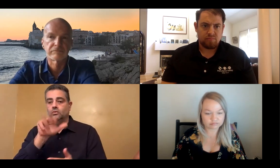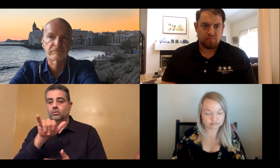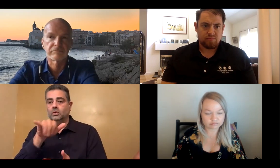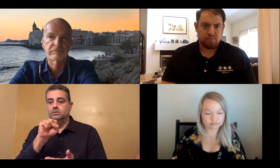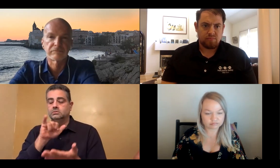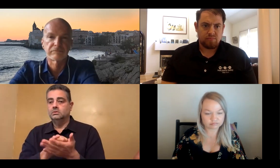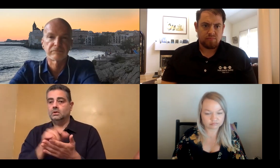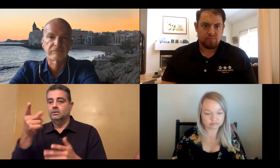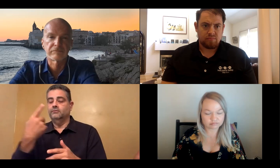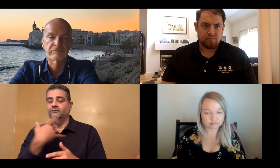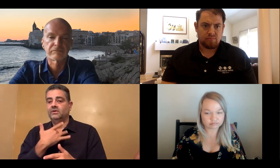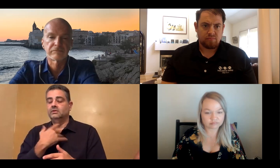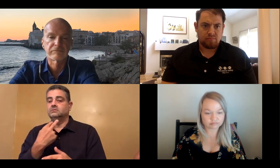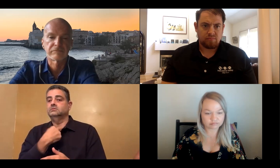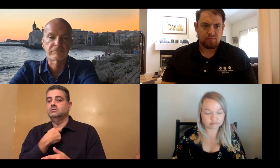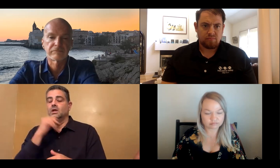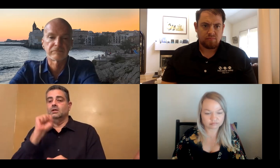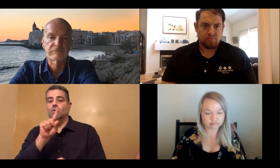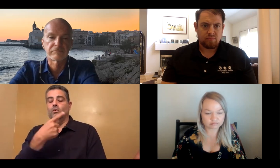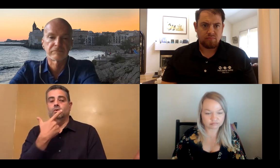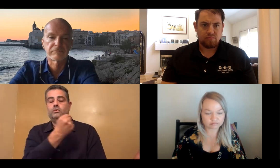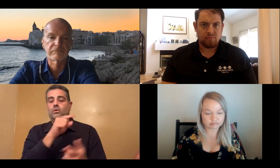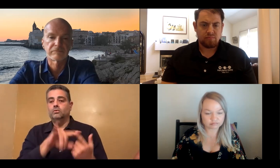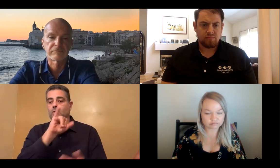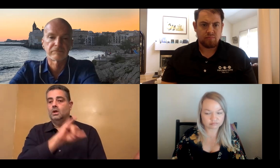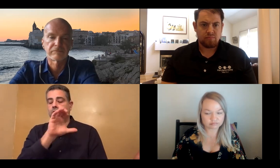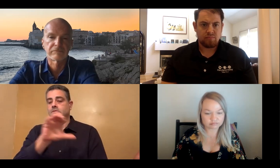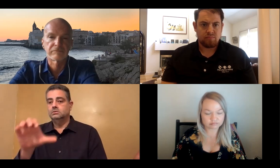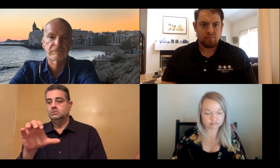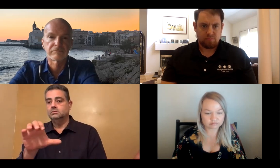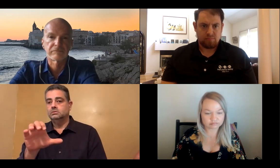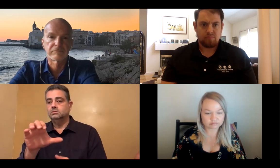But there are a number of limitations that serve as barriers in their way.